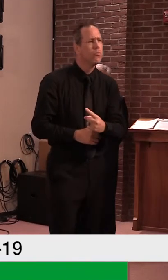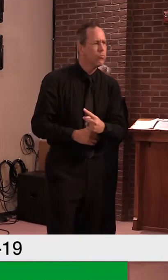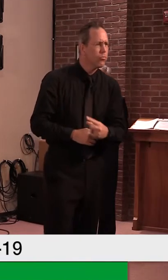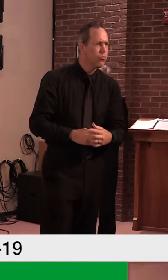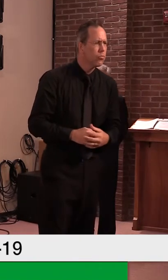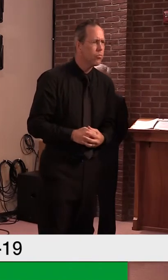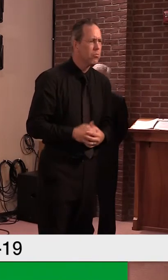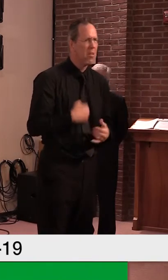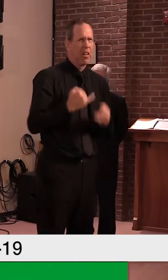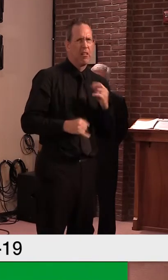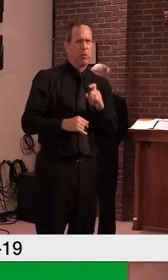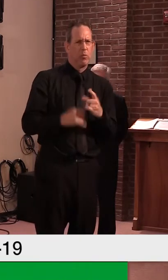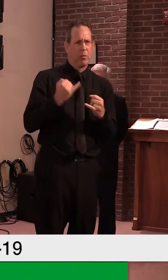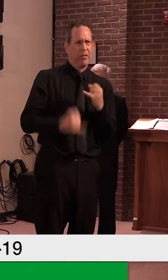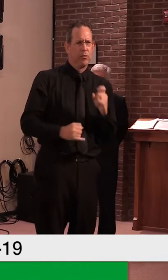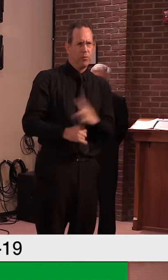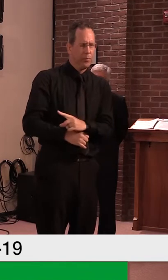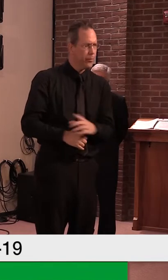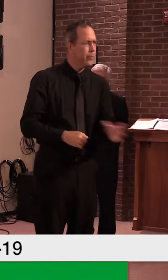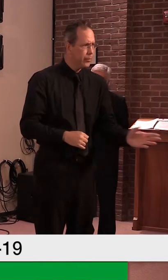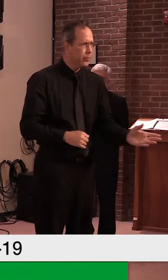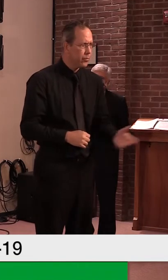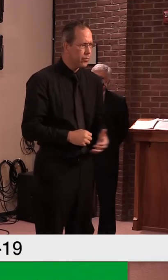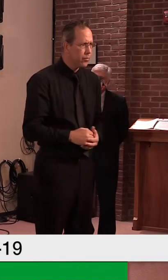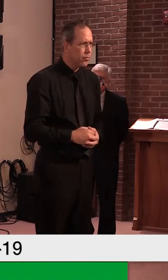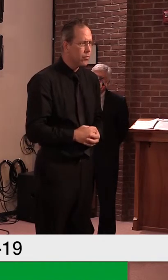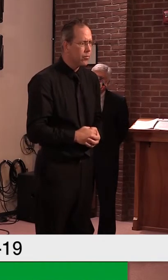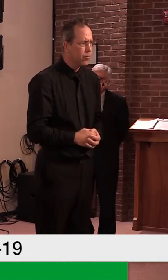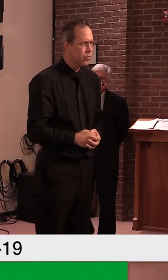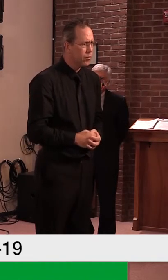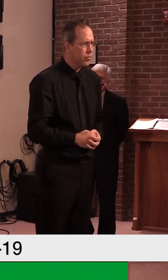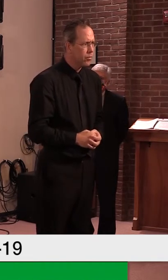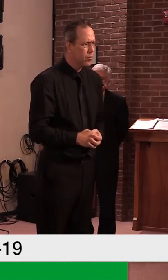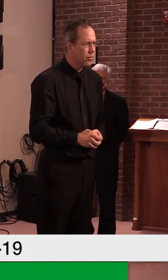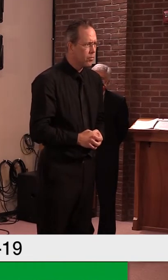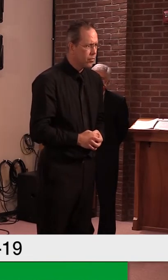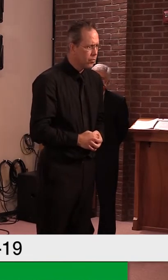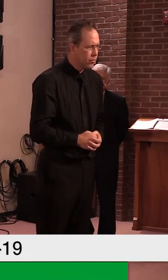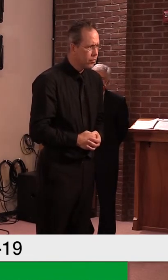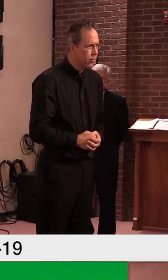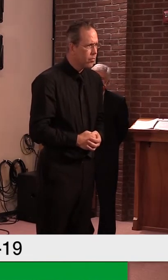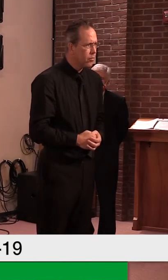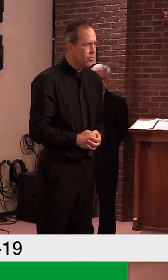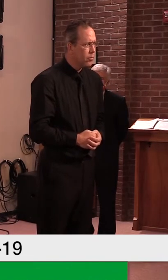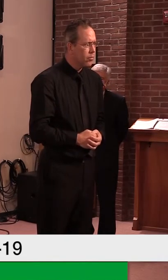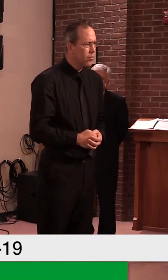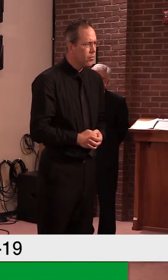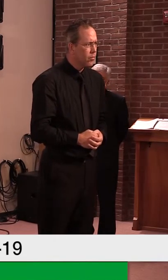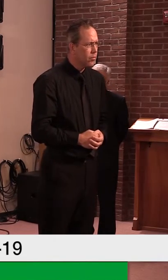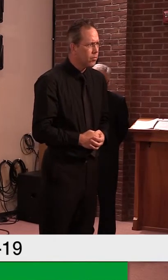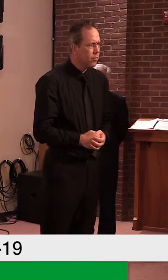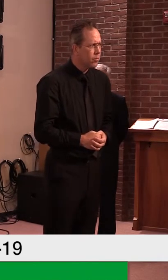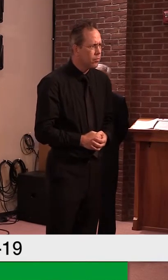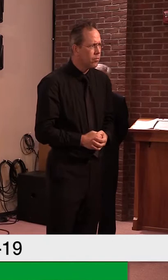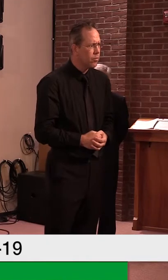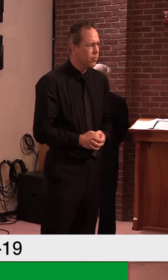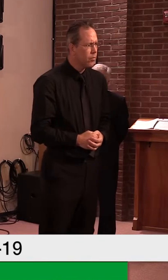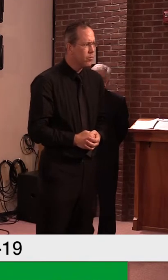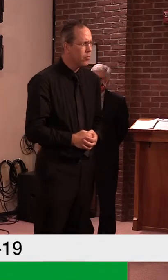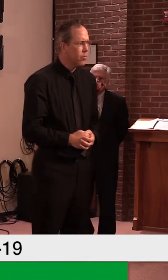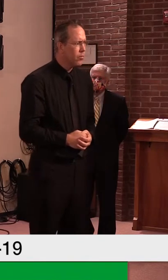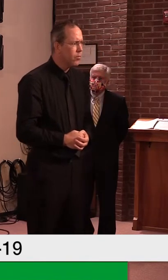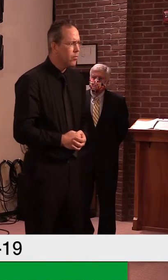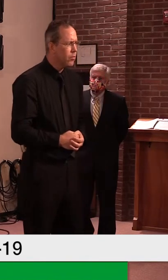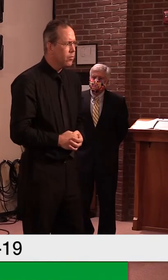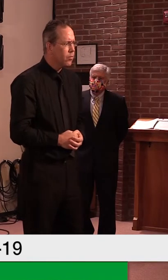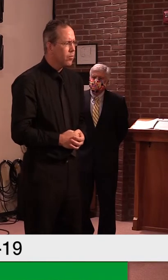uh, cost of the program we paying for it? And what is the accountability for